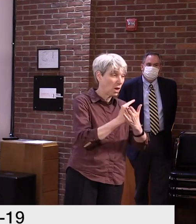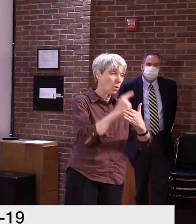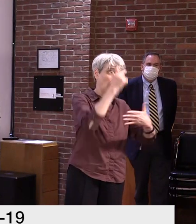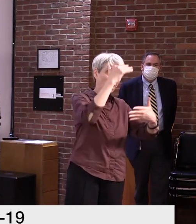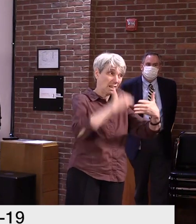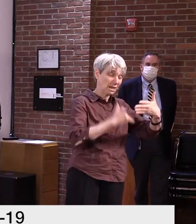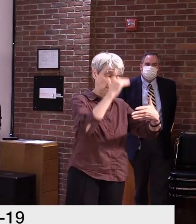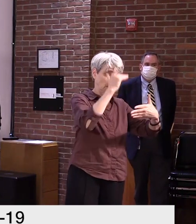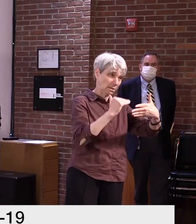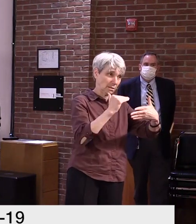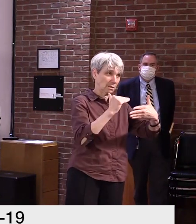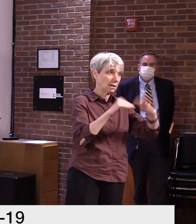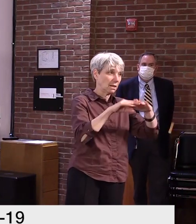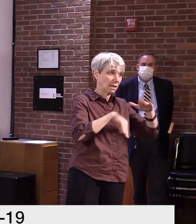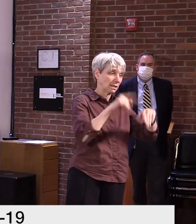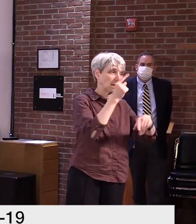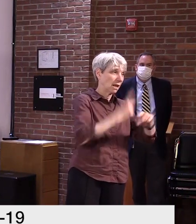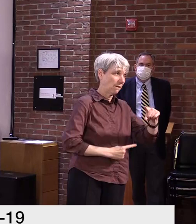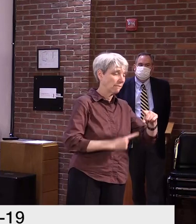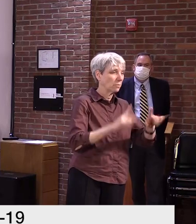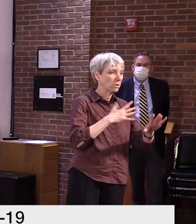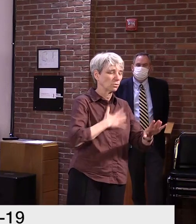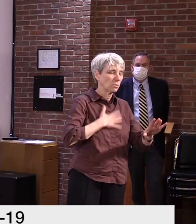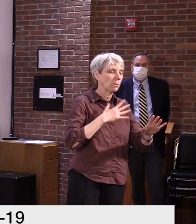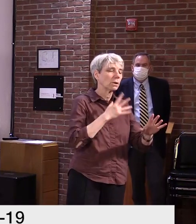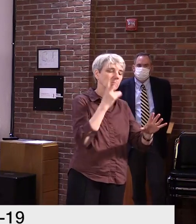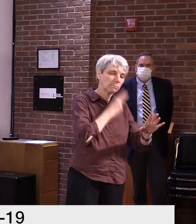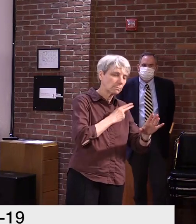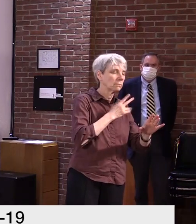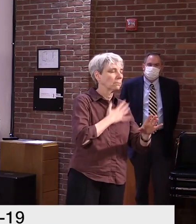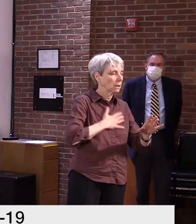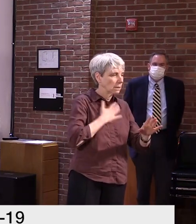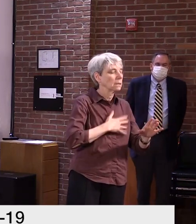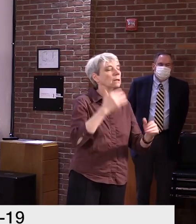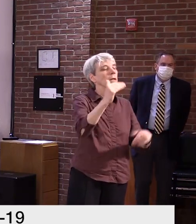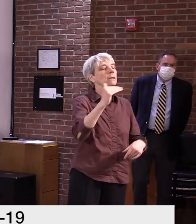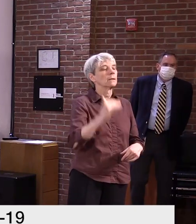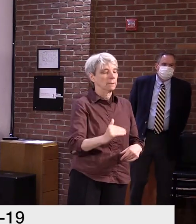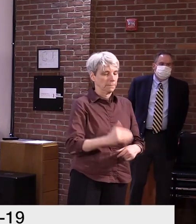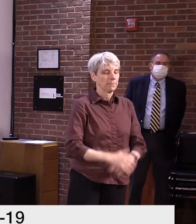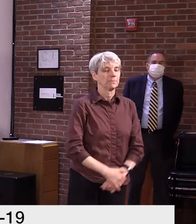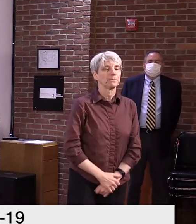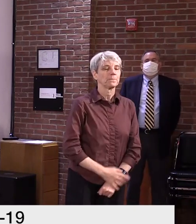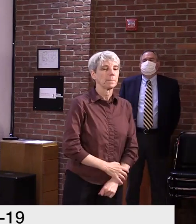please bear that in mind, folks. Next up is Lisa from the Valley Reporter.